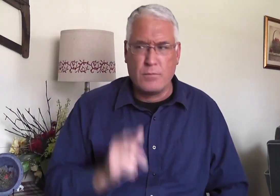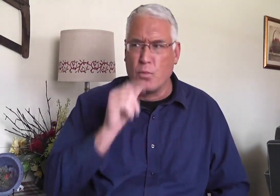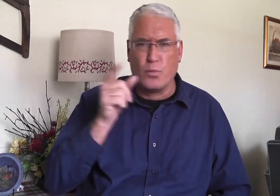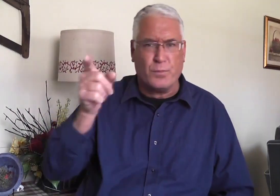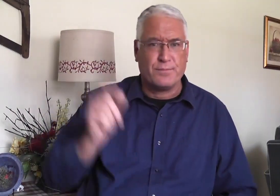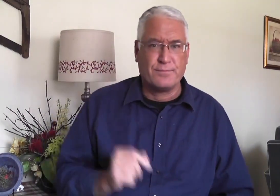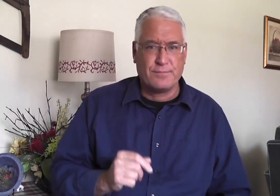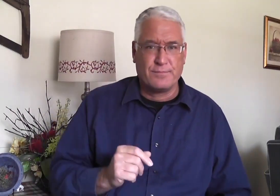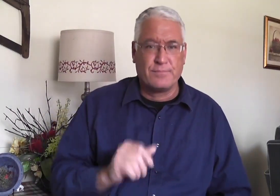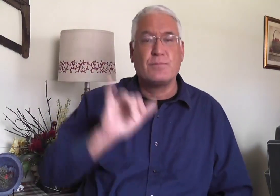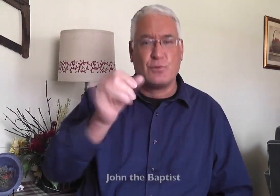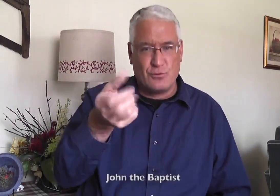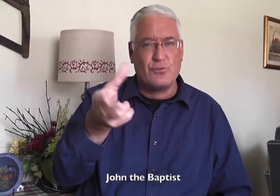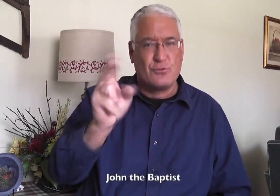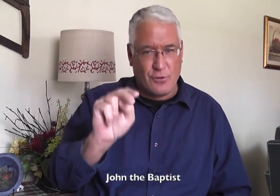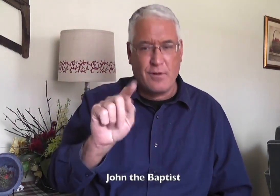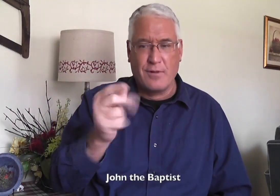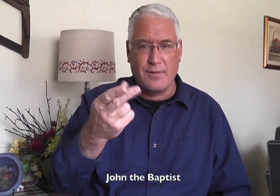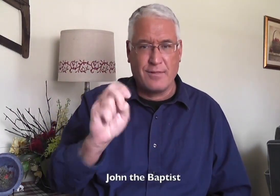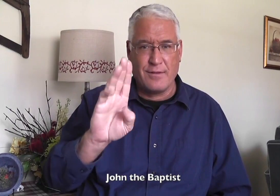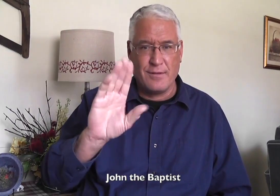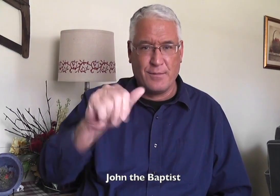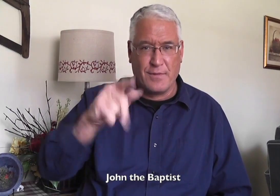man. Who is this man? John the Baptist.